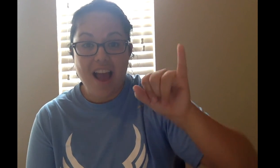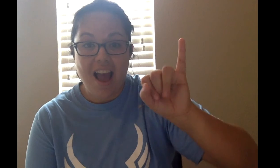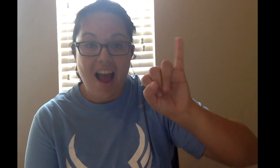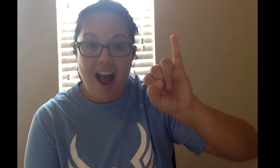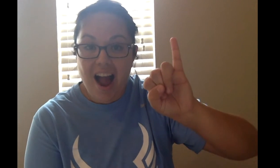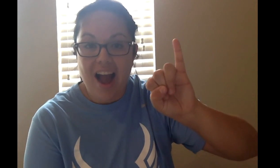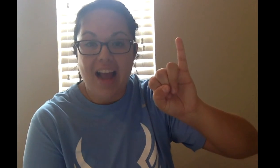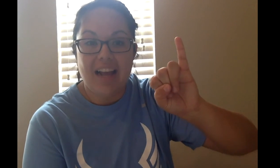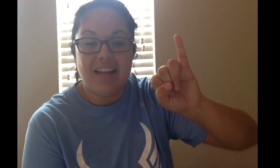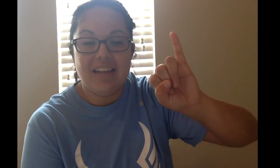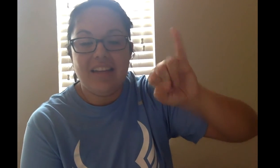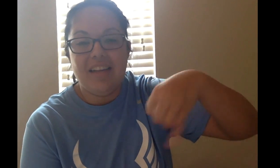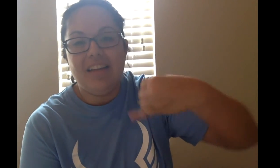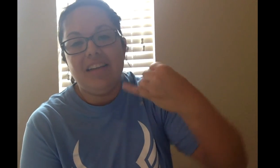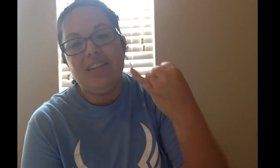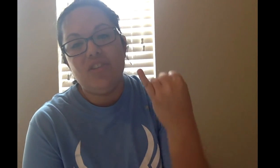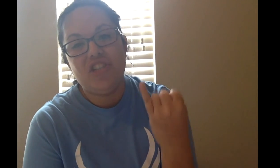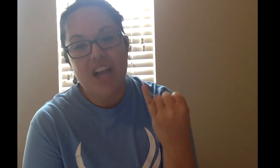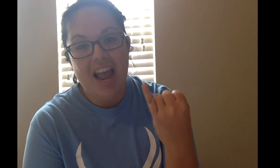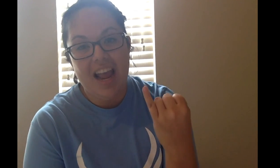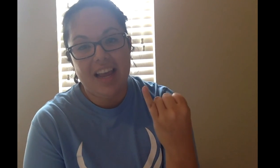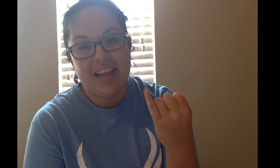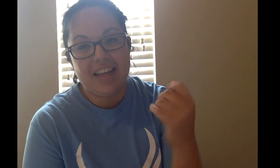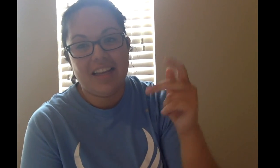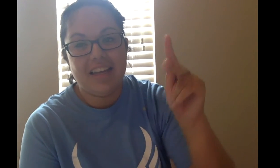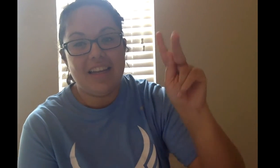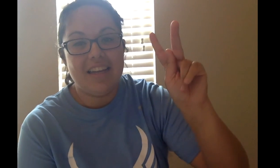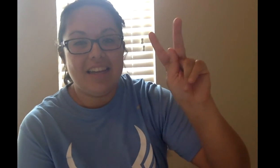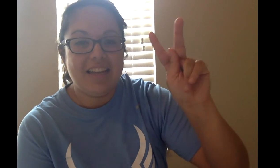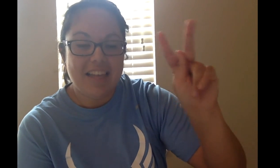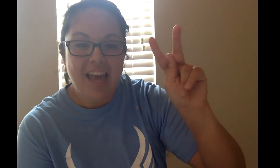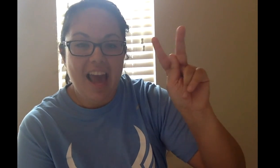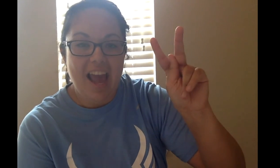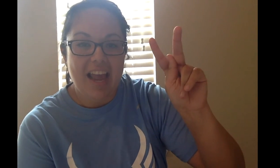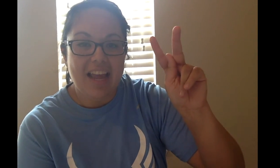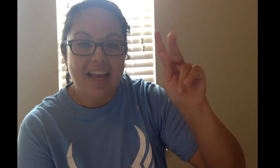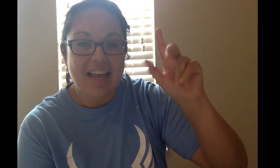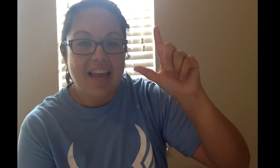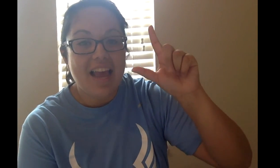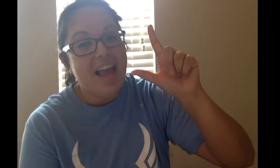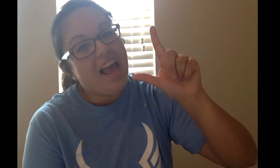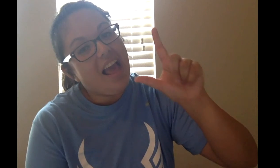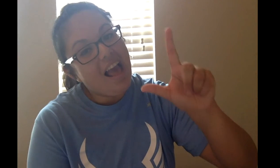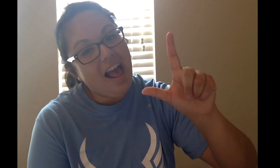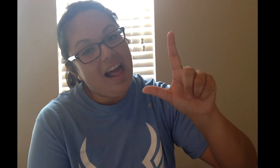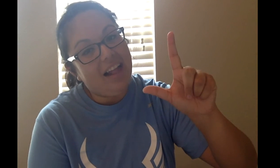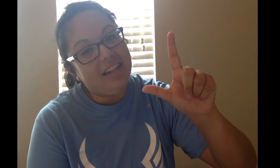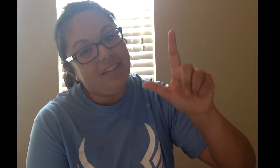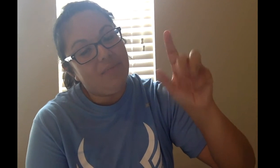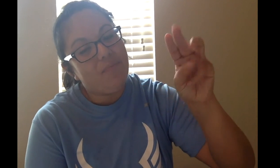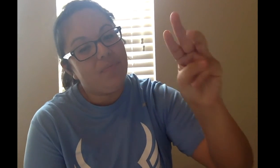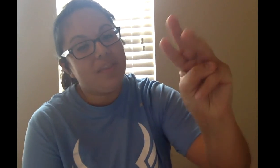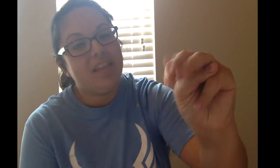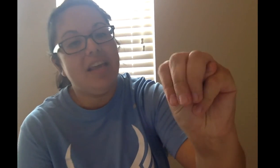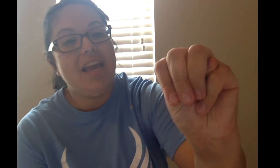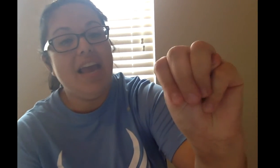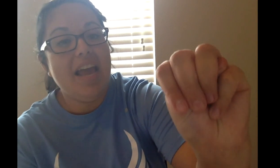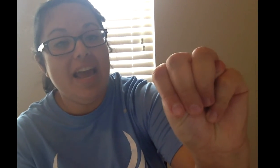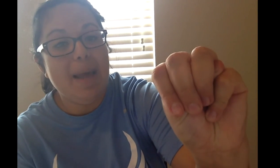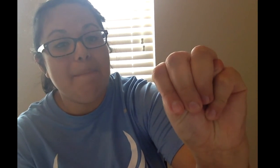I, J, K, L, N.